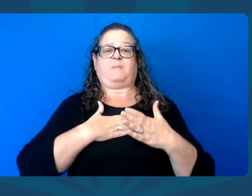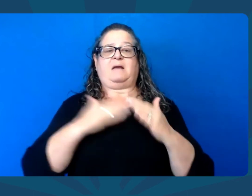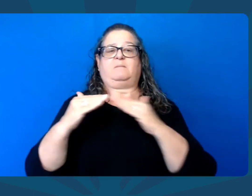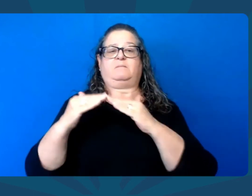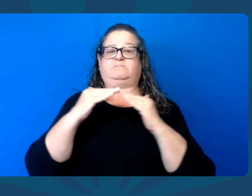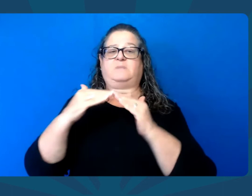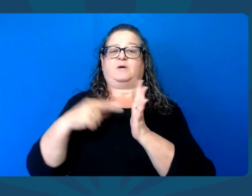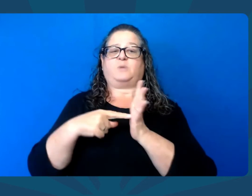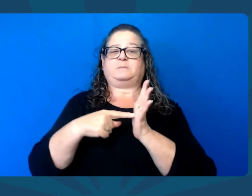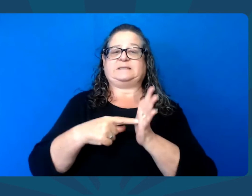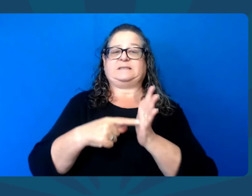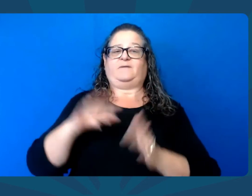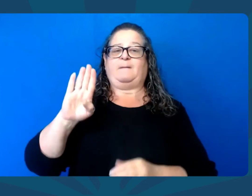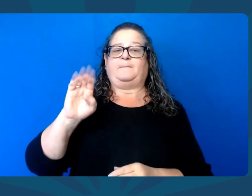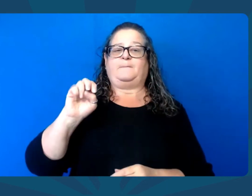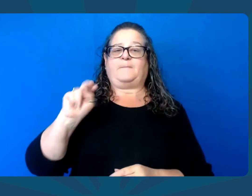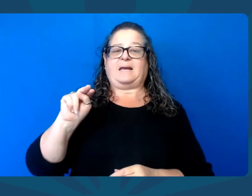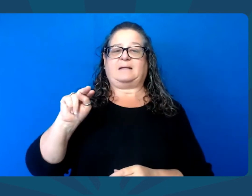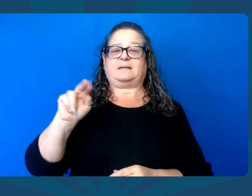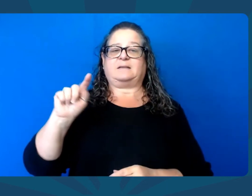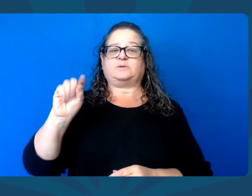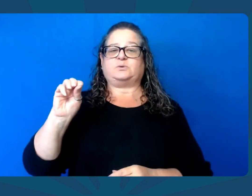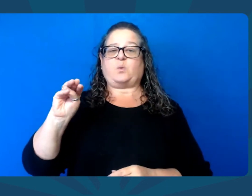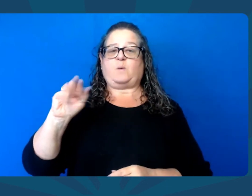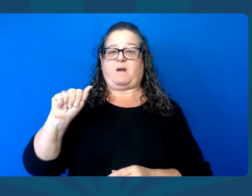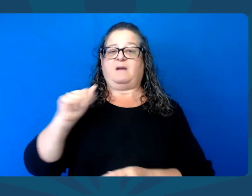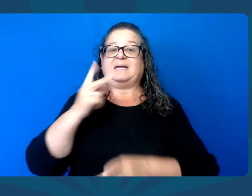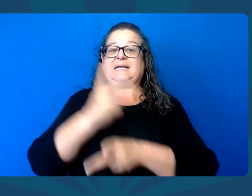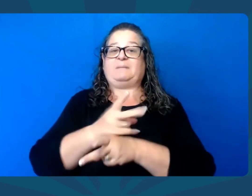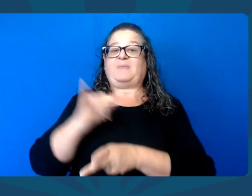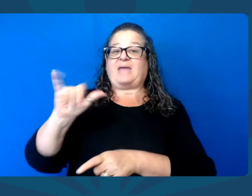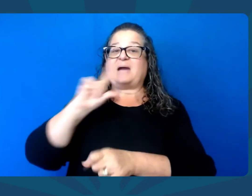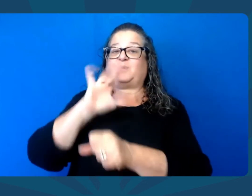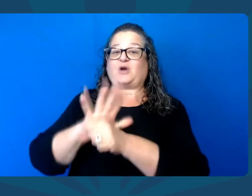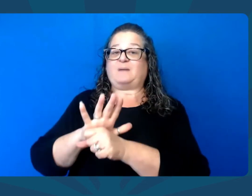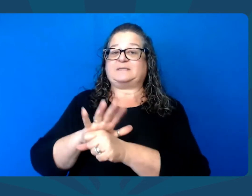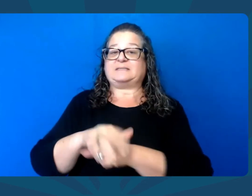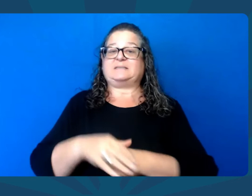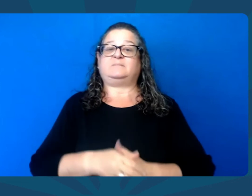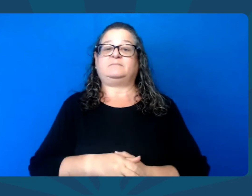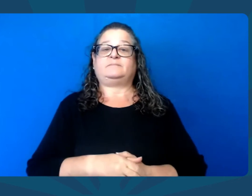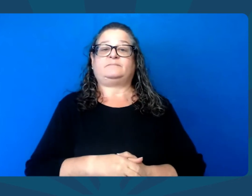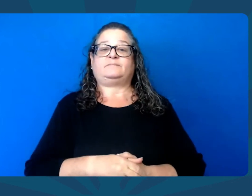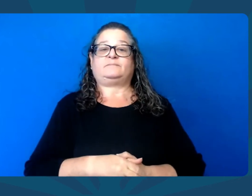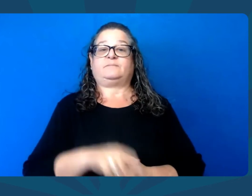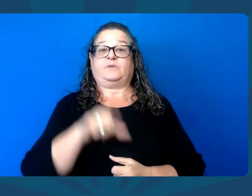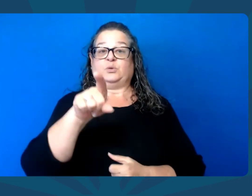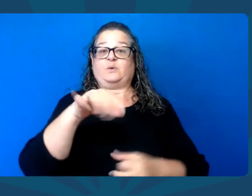you and working with my fellow representative, Ben Toma,